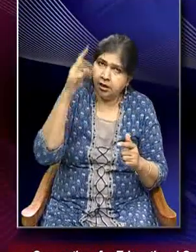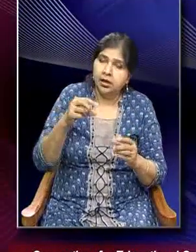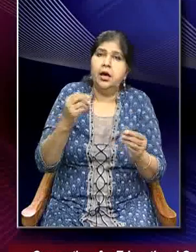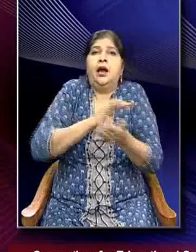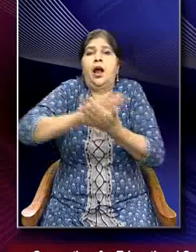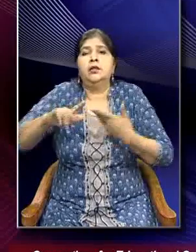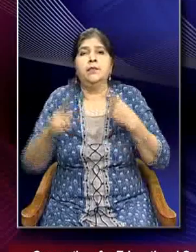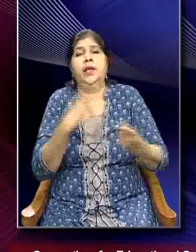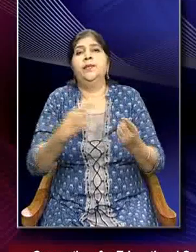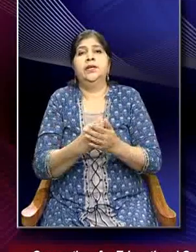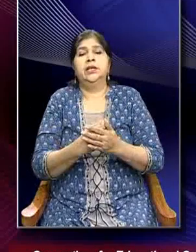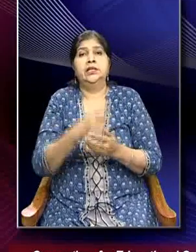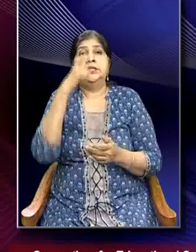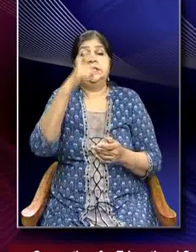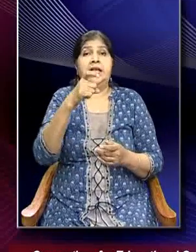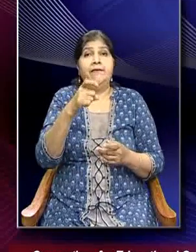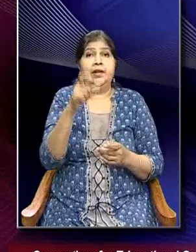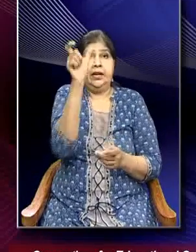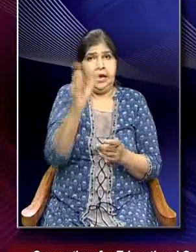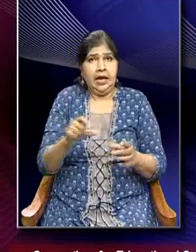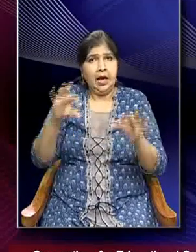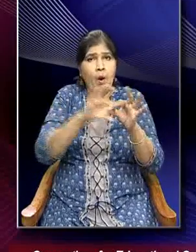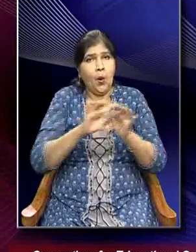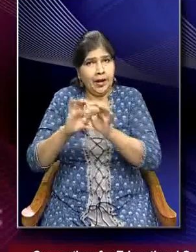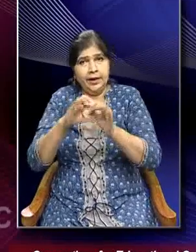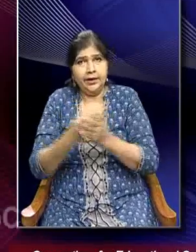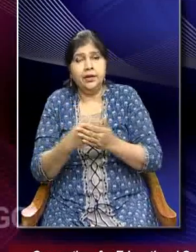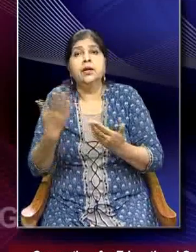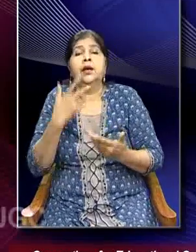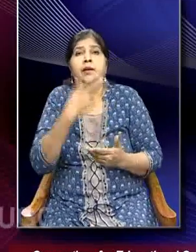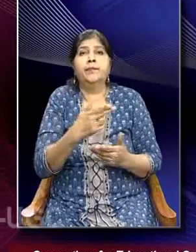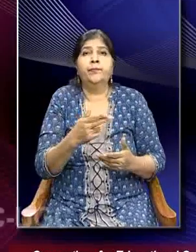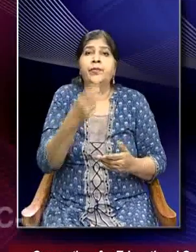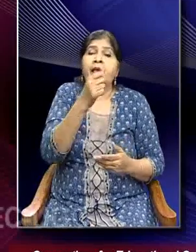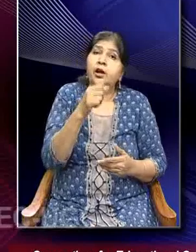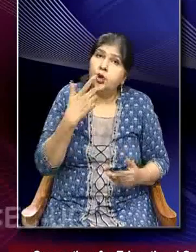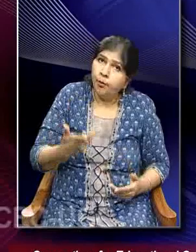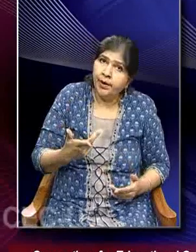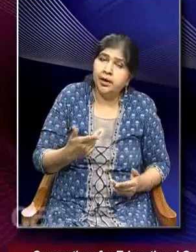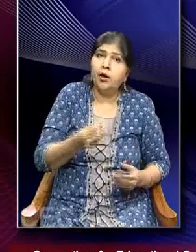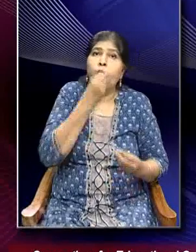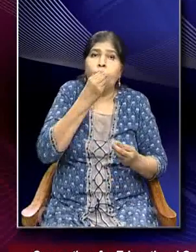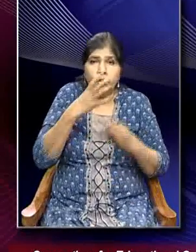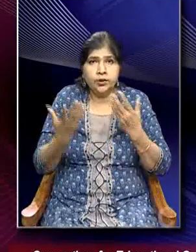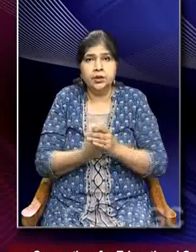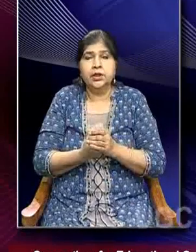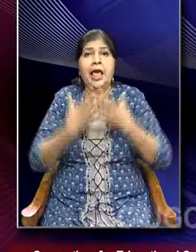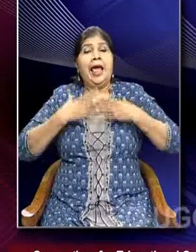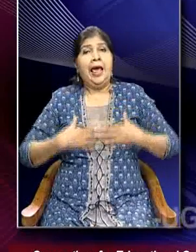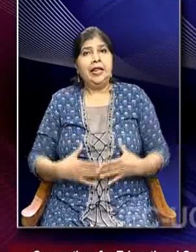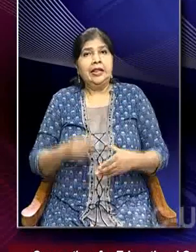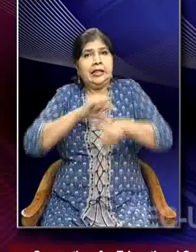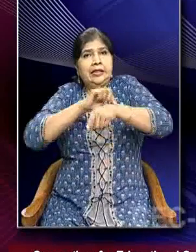seven interconnected elements of security. And what are they? Economic, food, health,